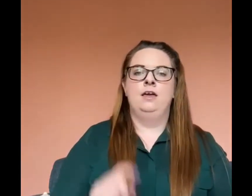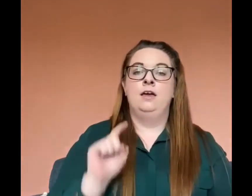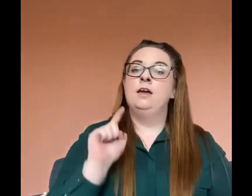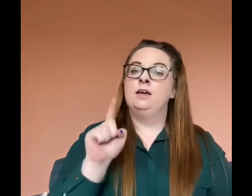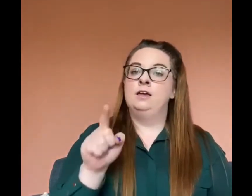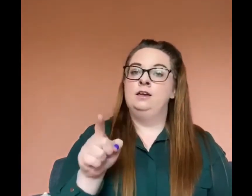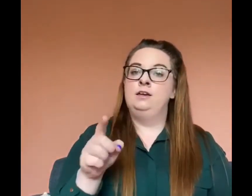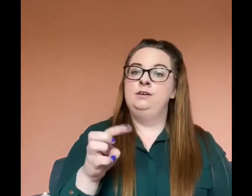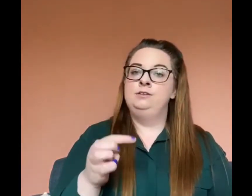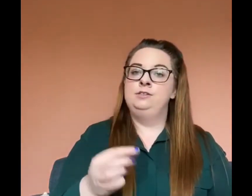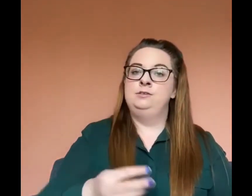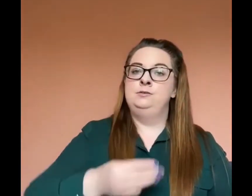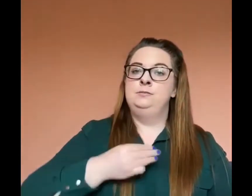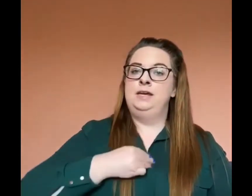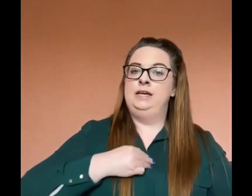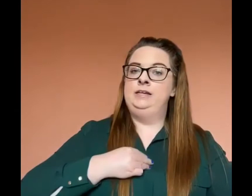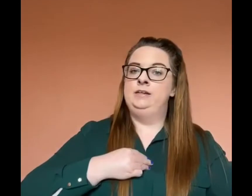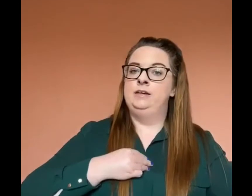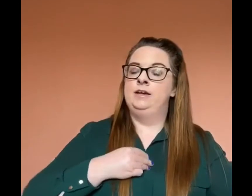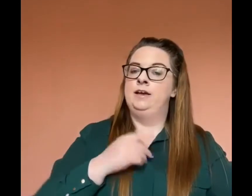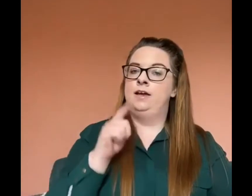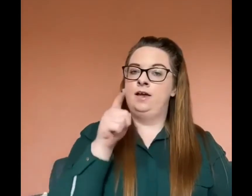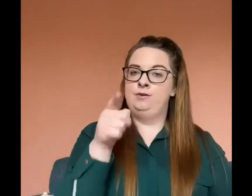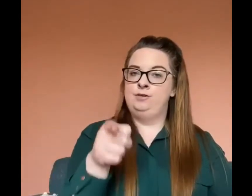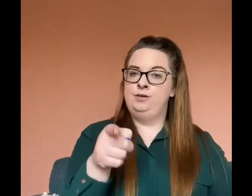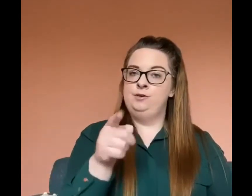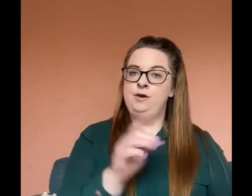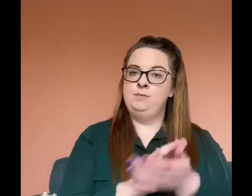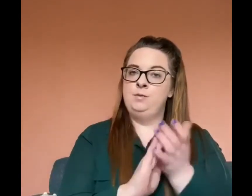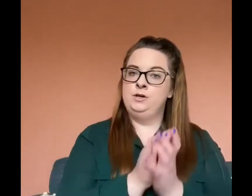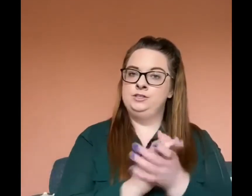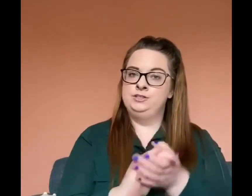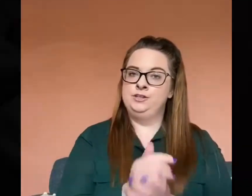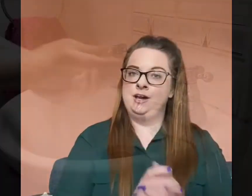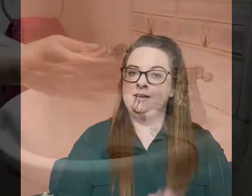Can you show me how you have been washing your hands?